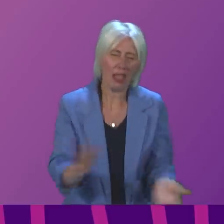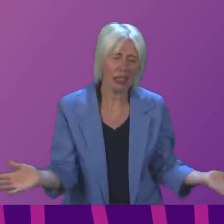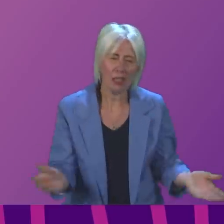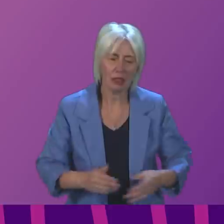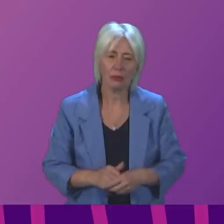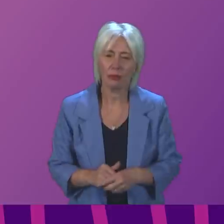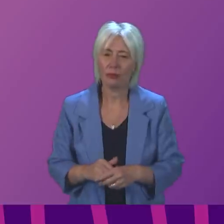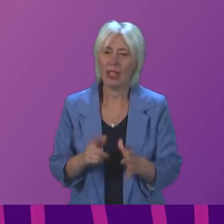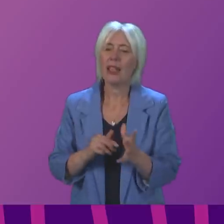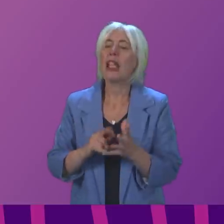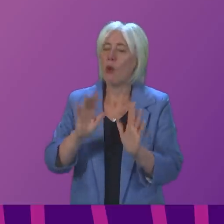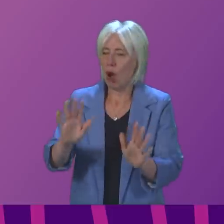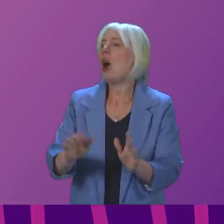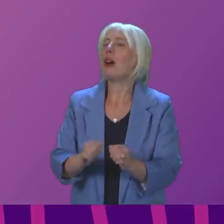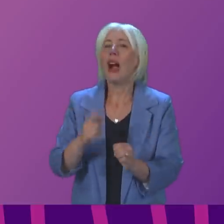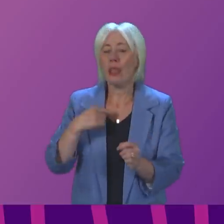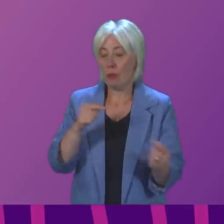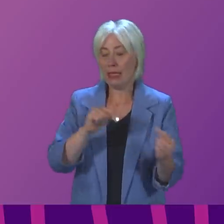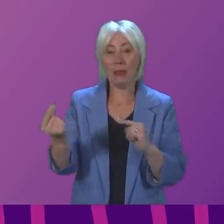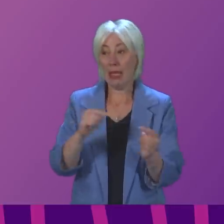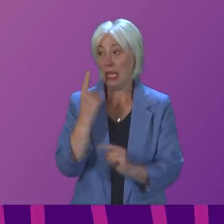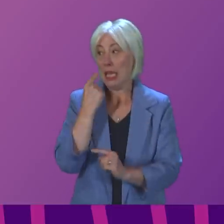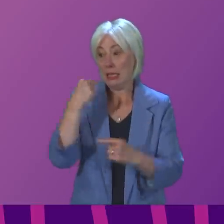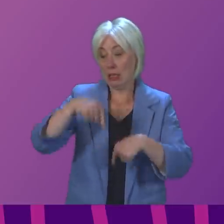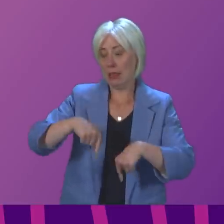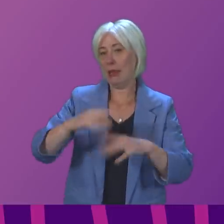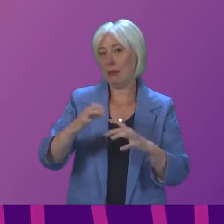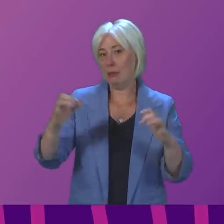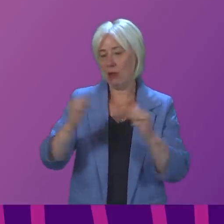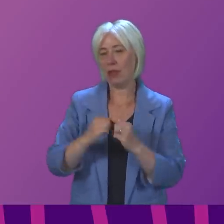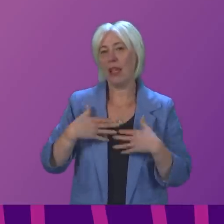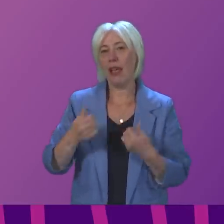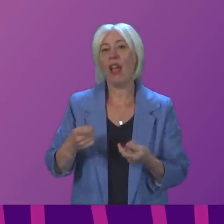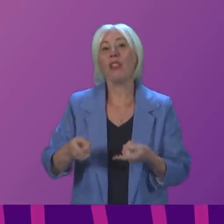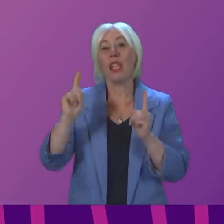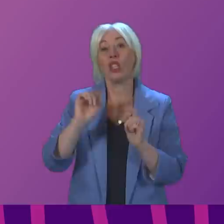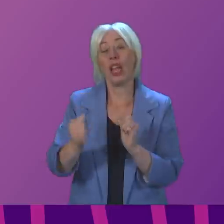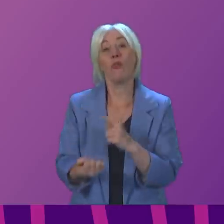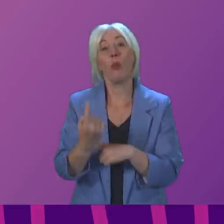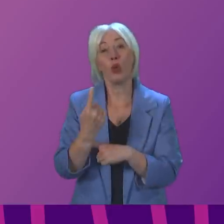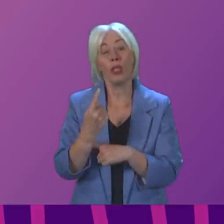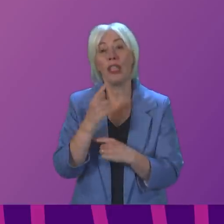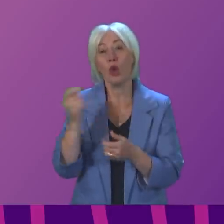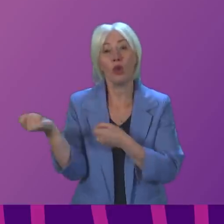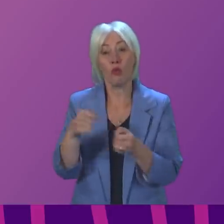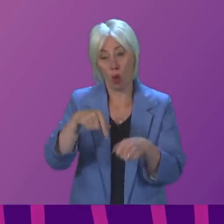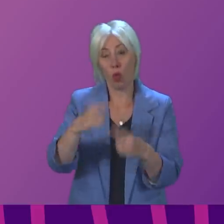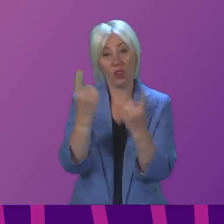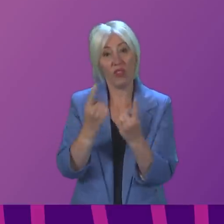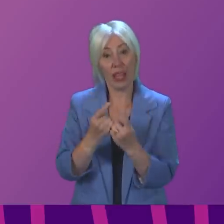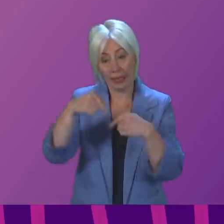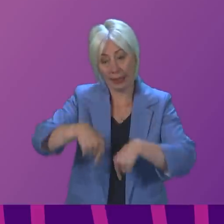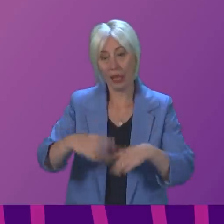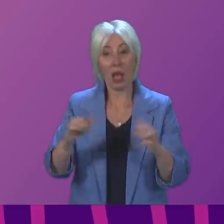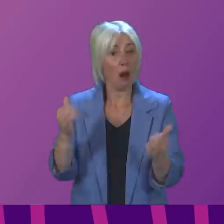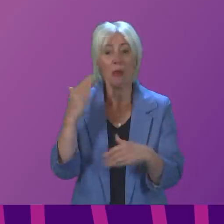I think it is worth noting that we had a debate in this parliament yesterday where the health secretary had the opportunity to bring these facts to the parliament and didn't,